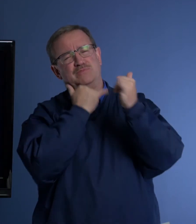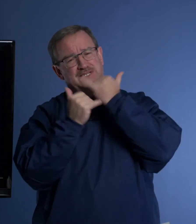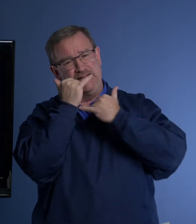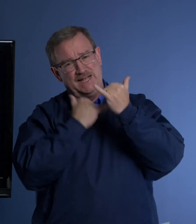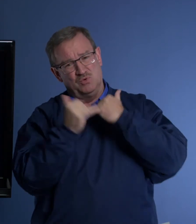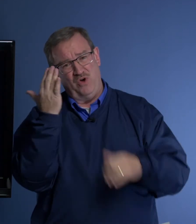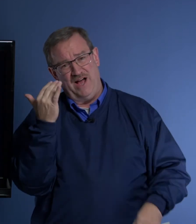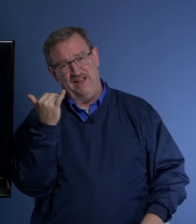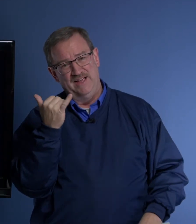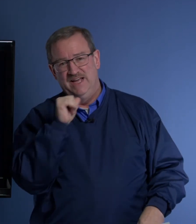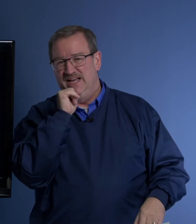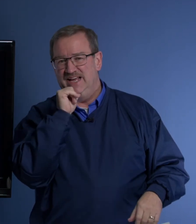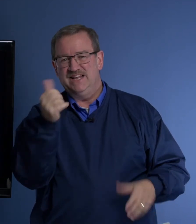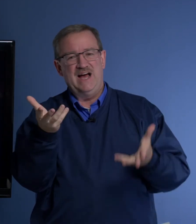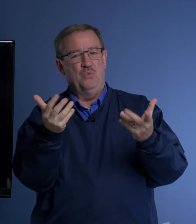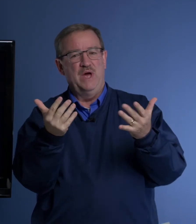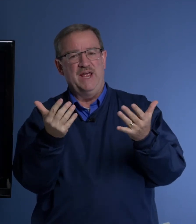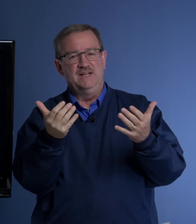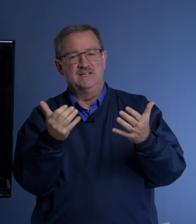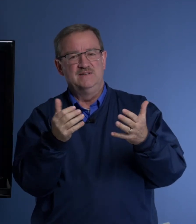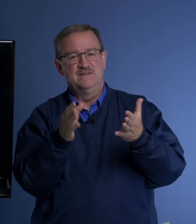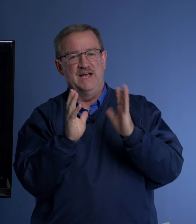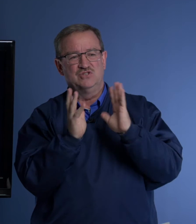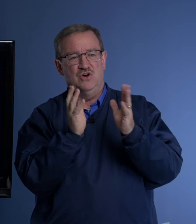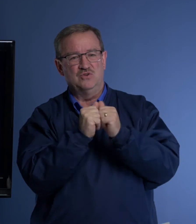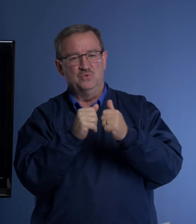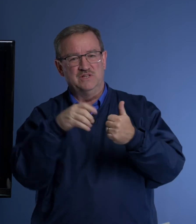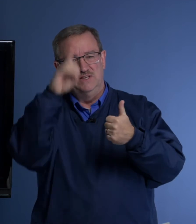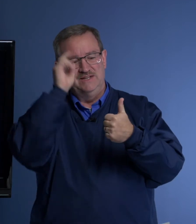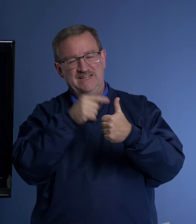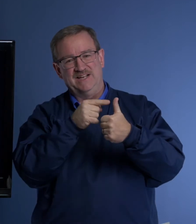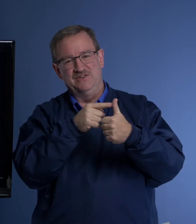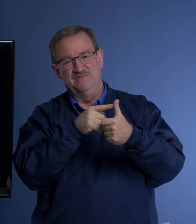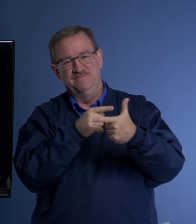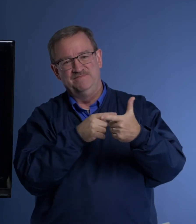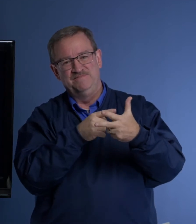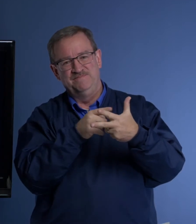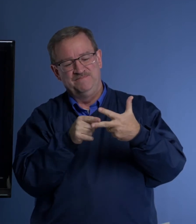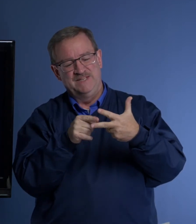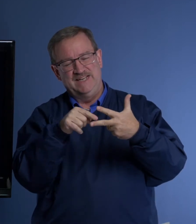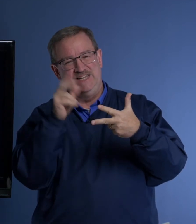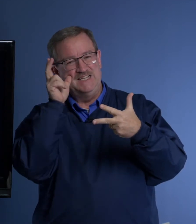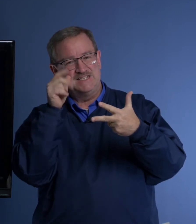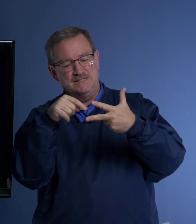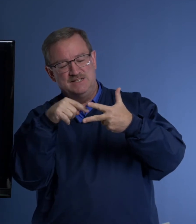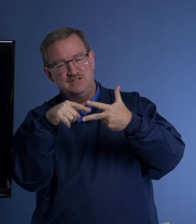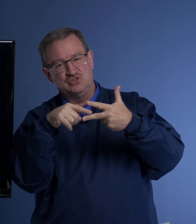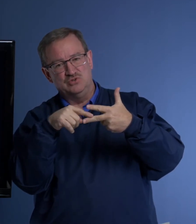mistake. Why? He did not wait and talk with Daniel. He listened to these two.